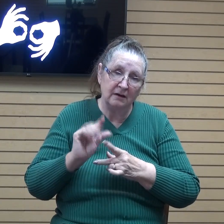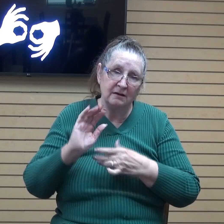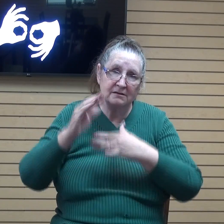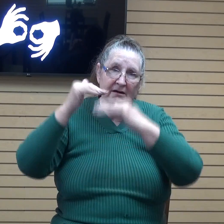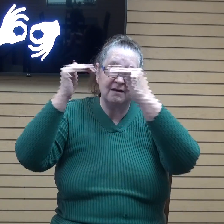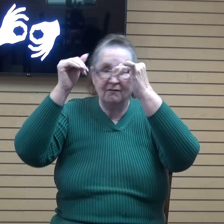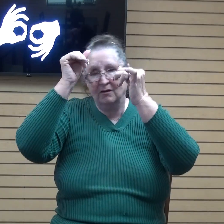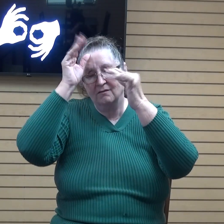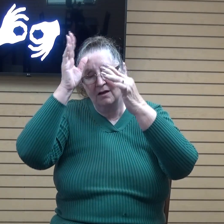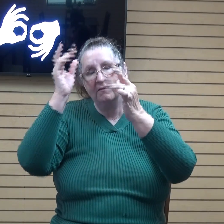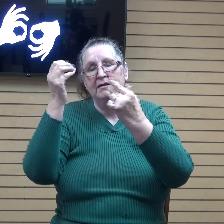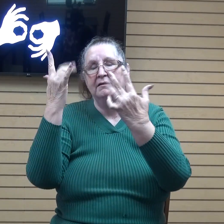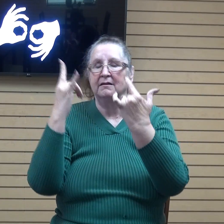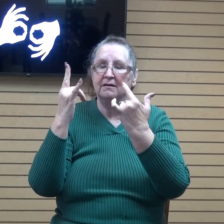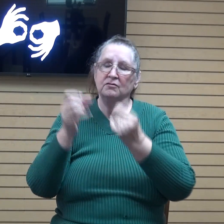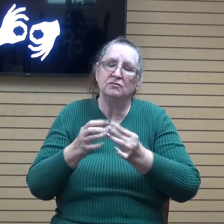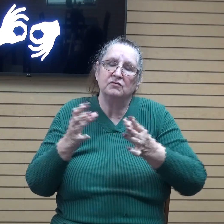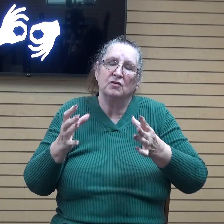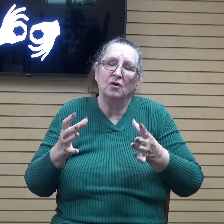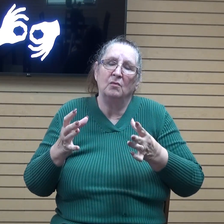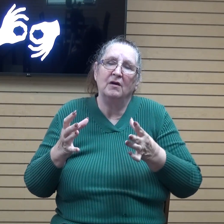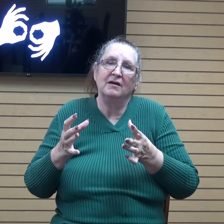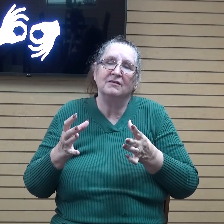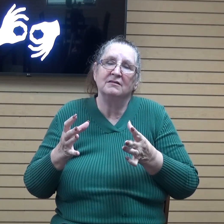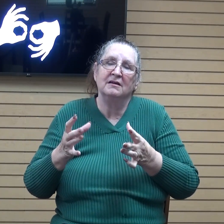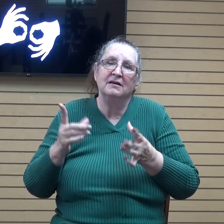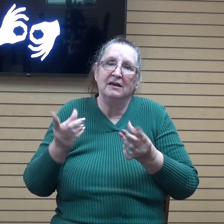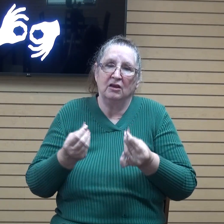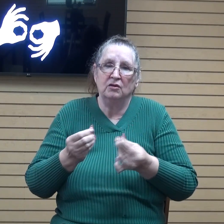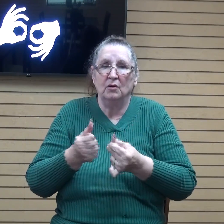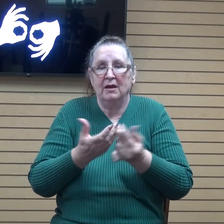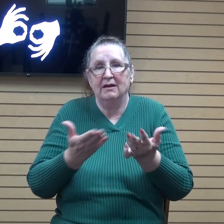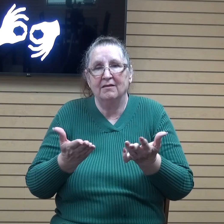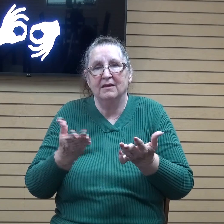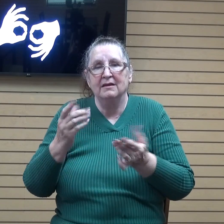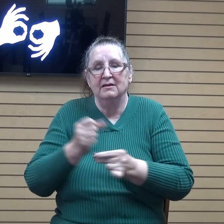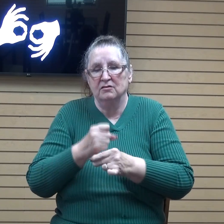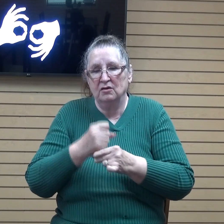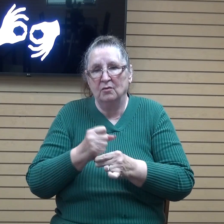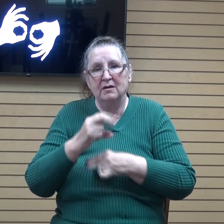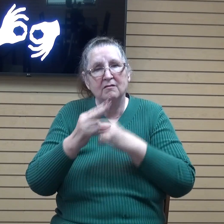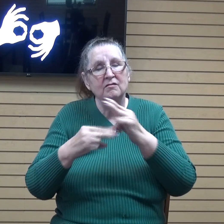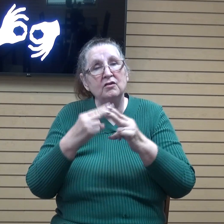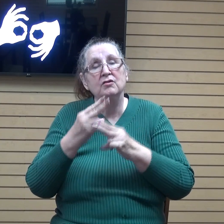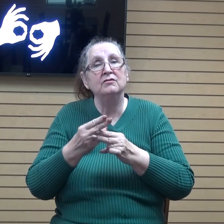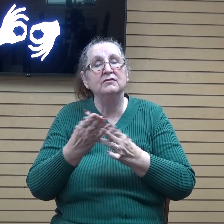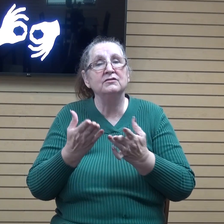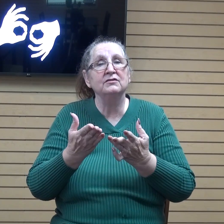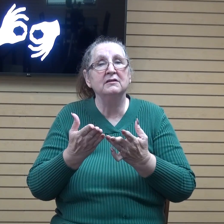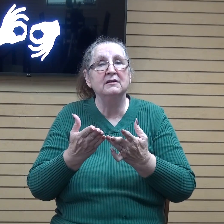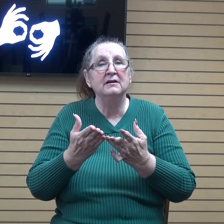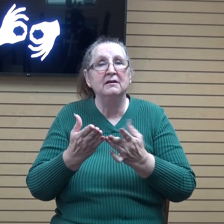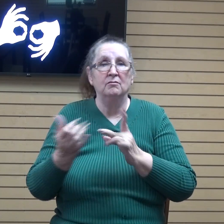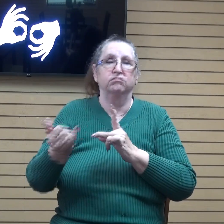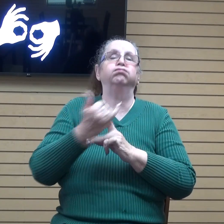father he loves us so much and he can do anything he's a creator of the universe and so when we get hit we wonder like well